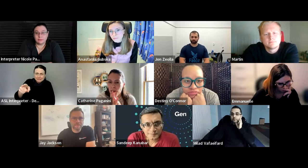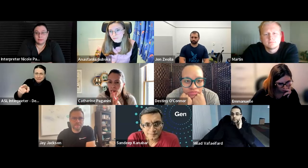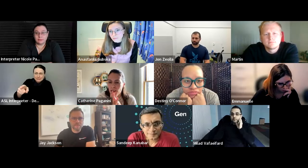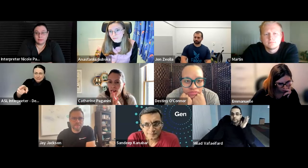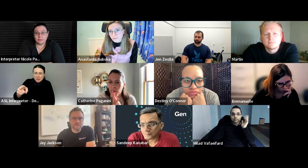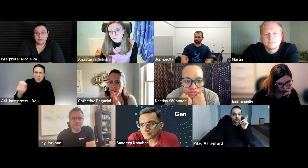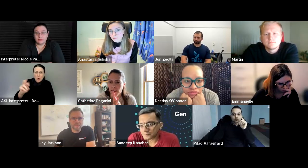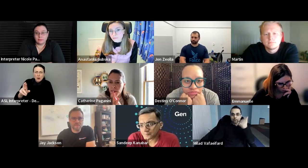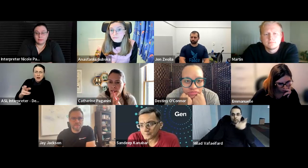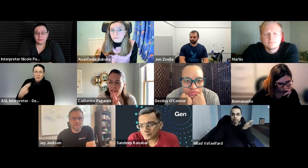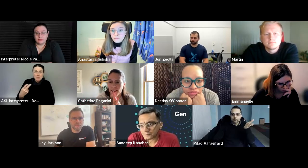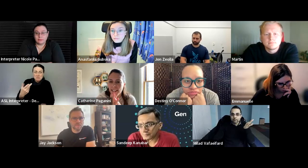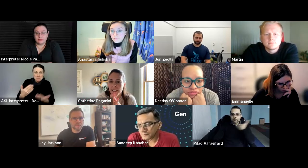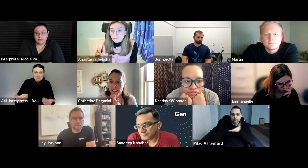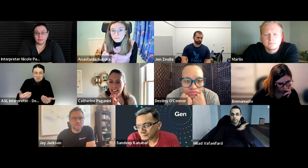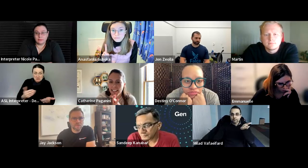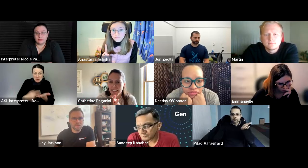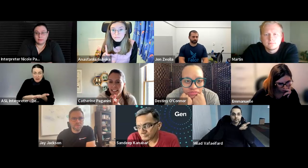we were going to talk about that but